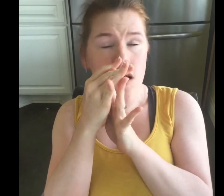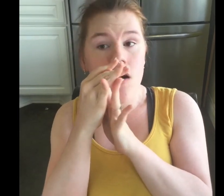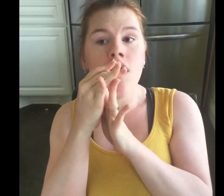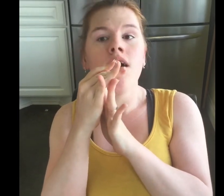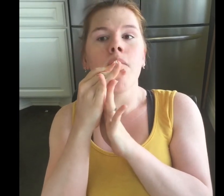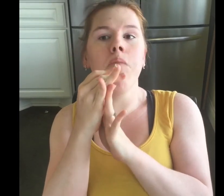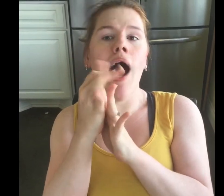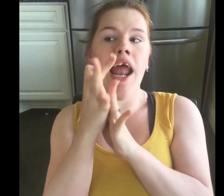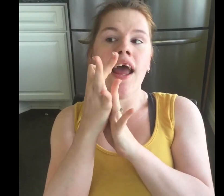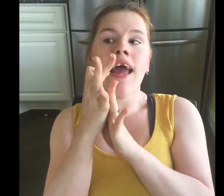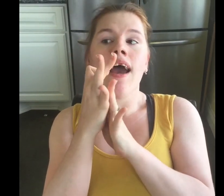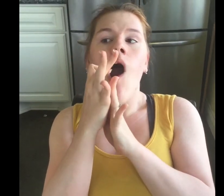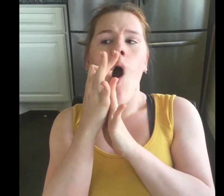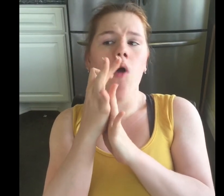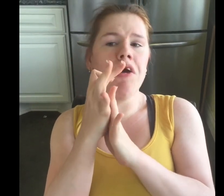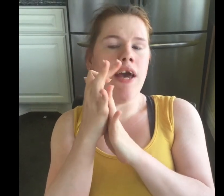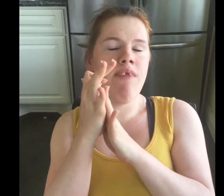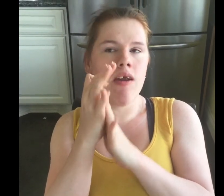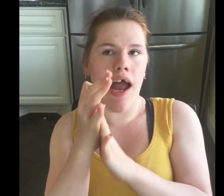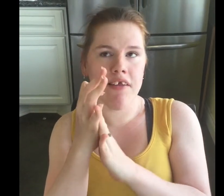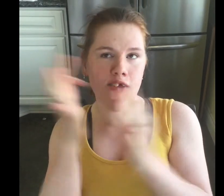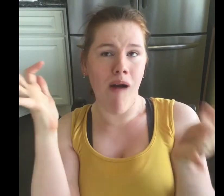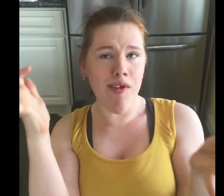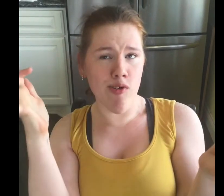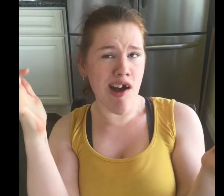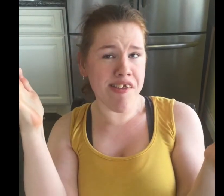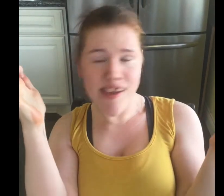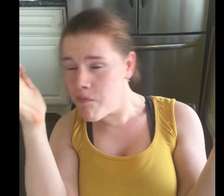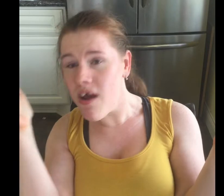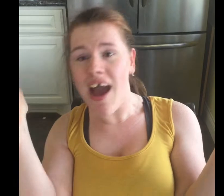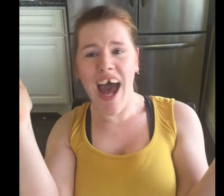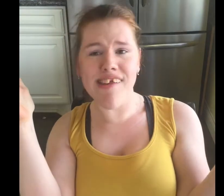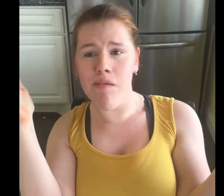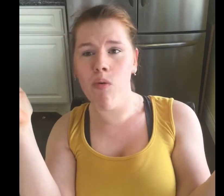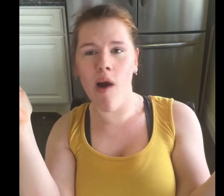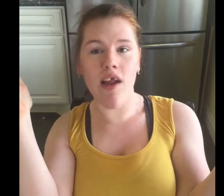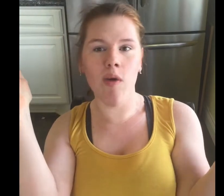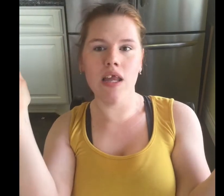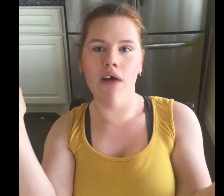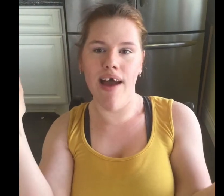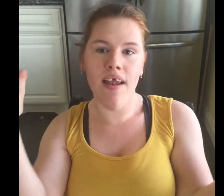but Aldi if you'd like to sponsor us at some point we'd love it.